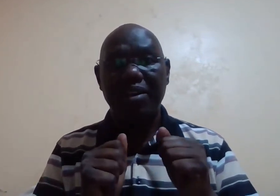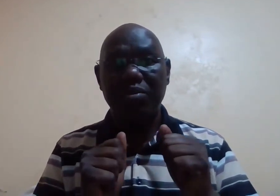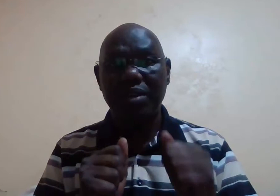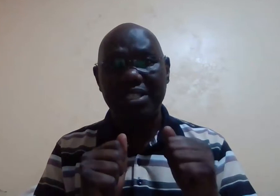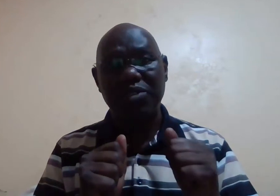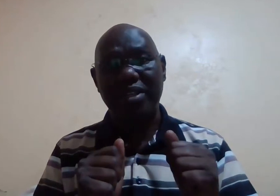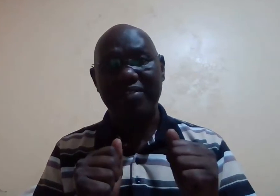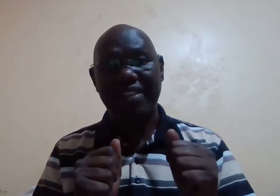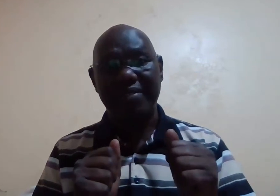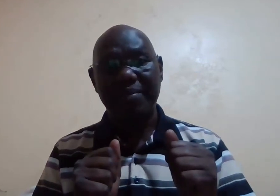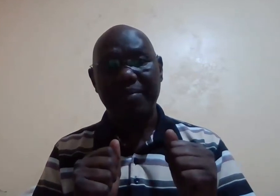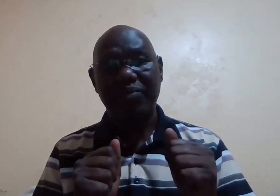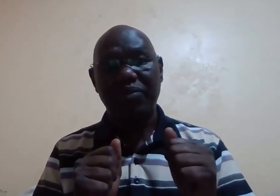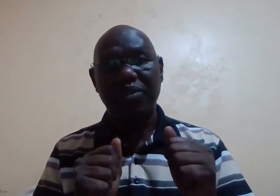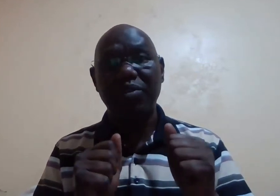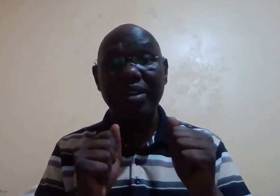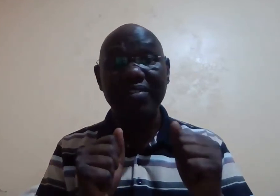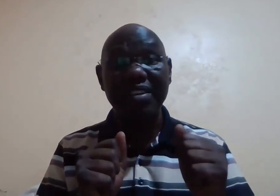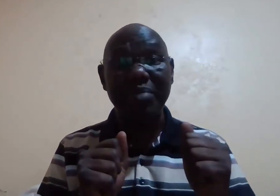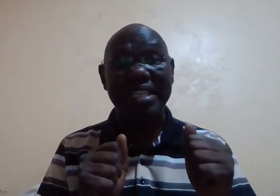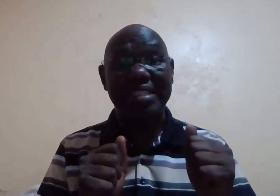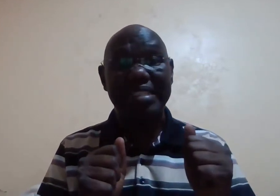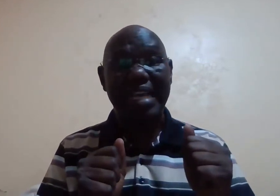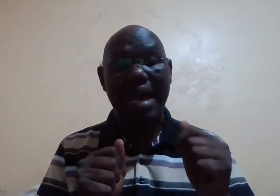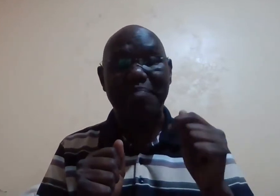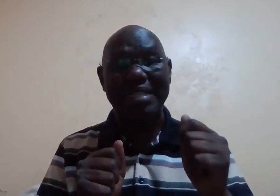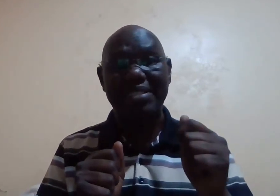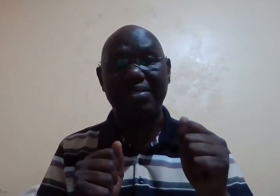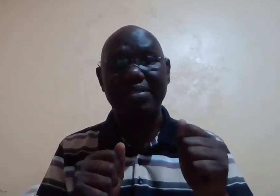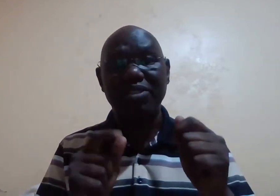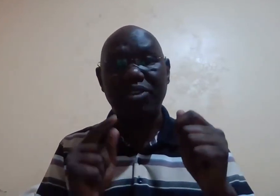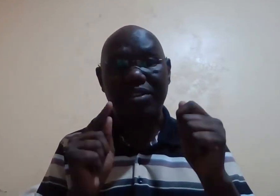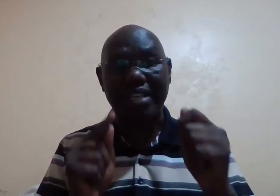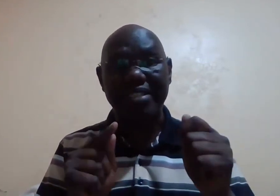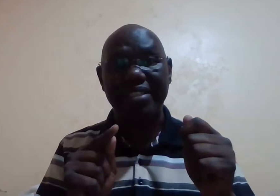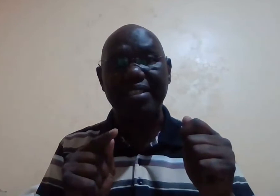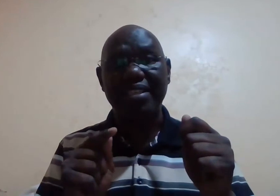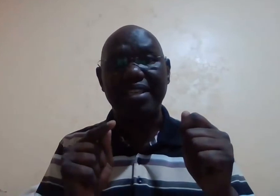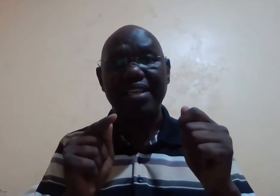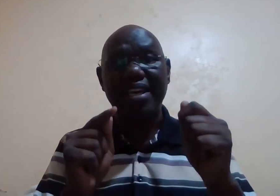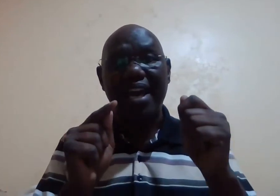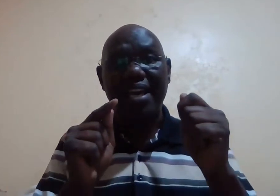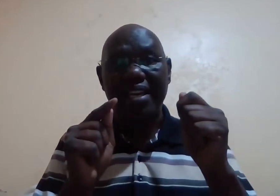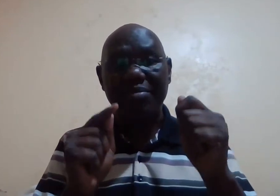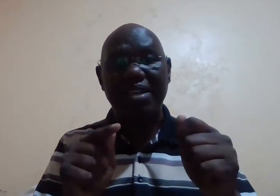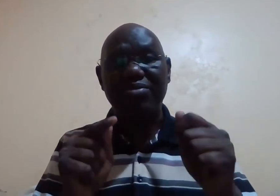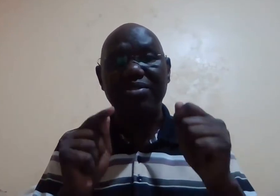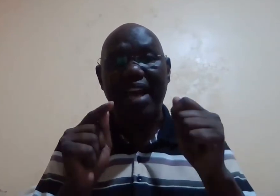what is good living good living means a person contacting himself or